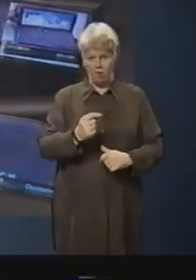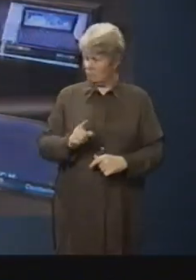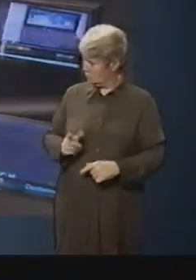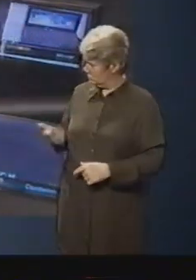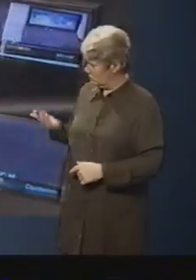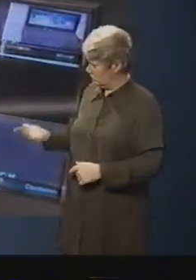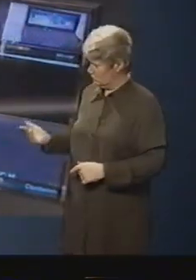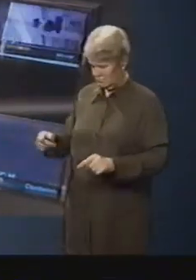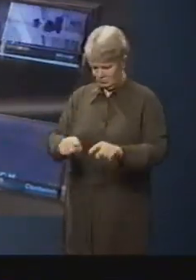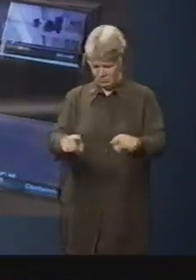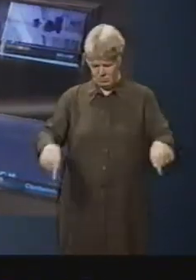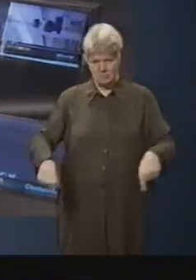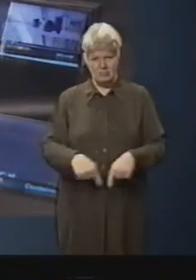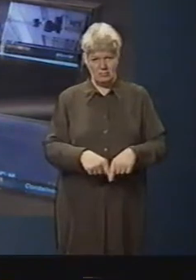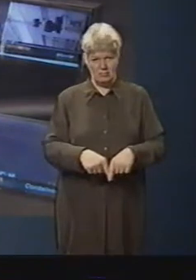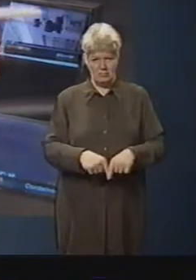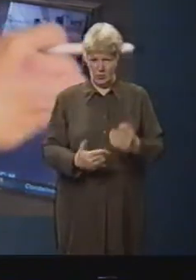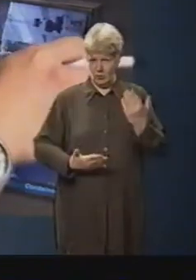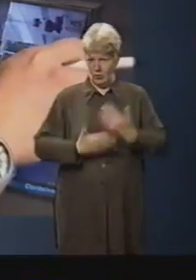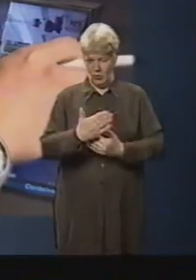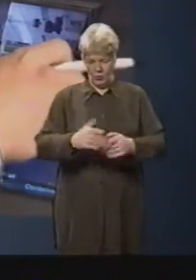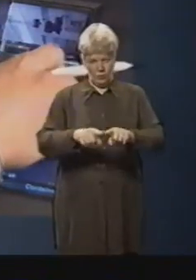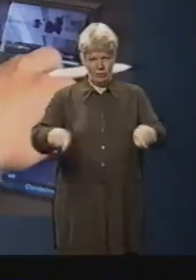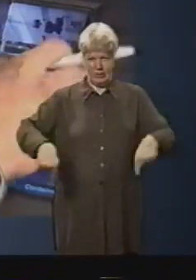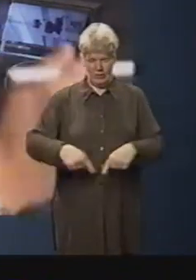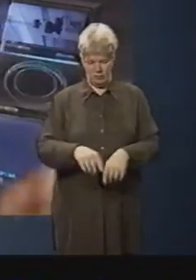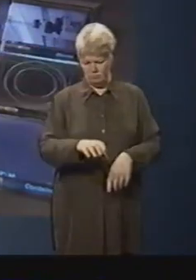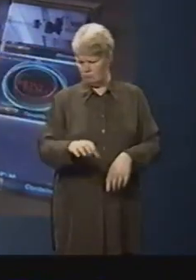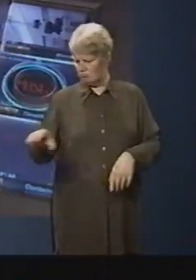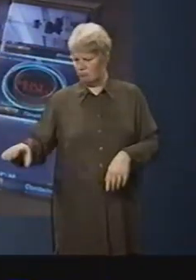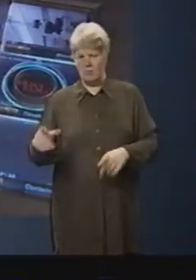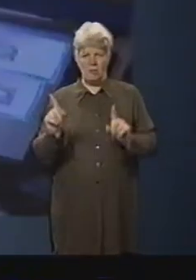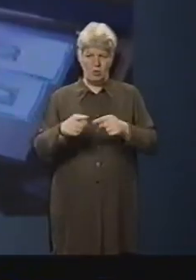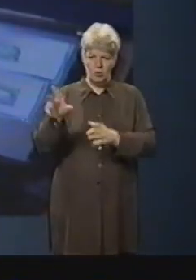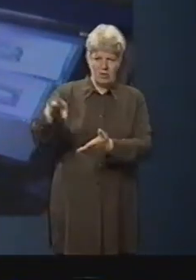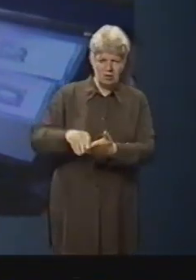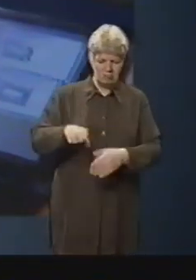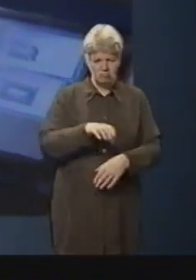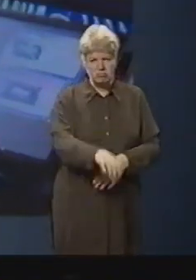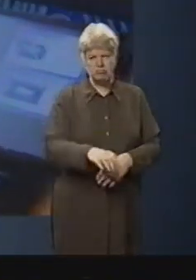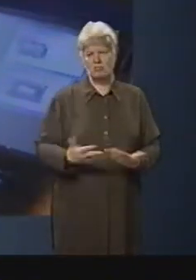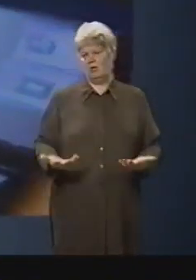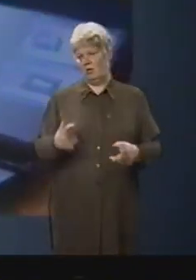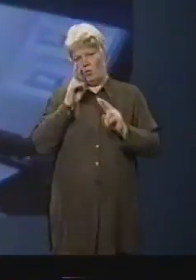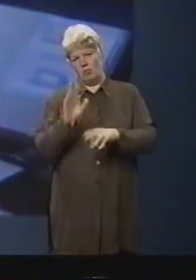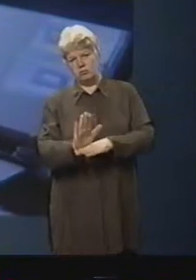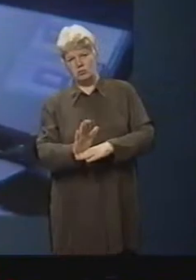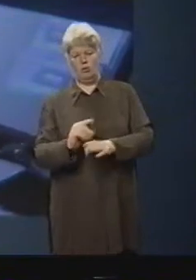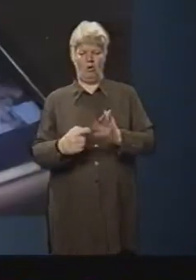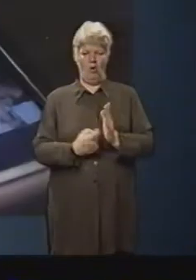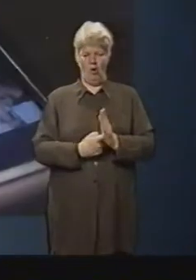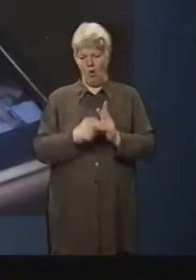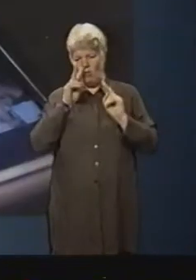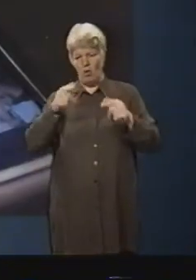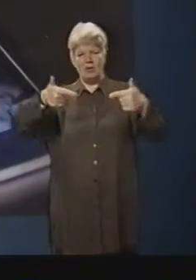clicking with a mouse. With this new computer screen, you can download music from the web, watch movies or pictures from a webcam.